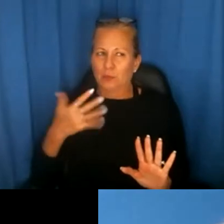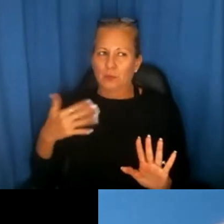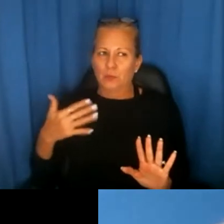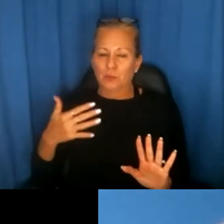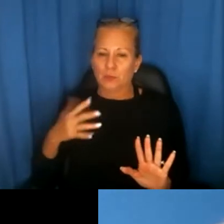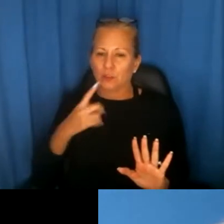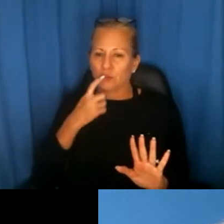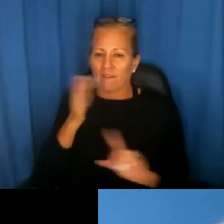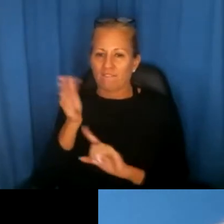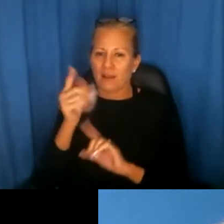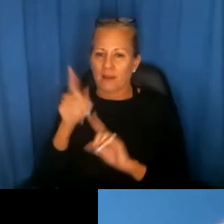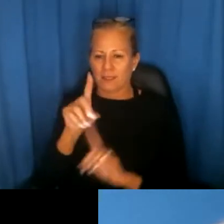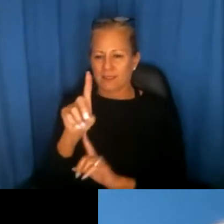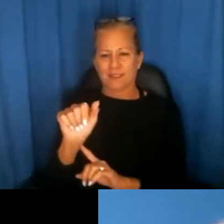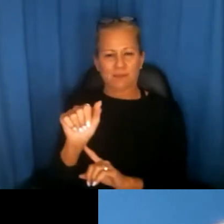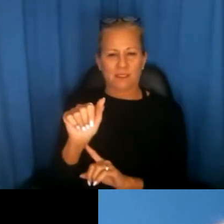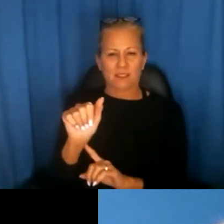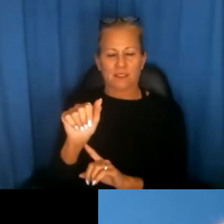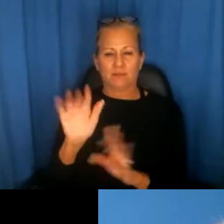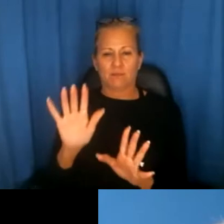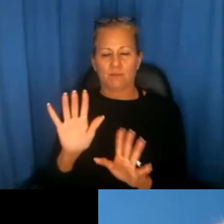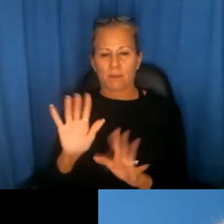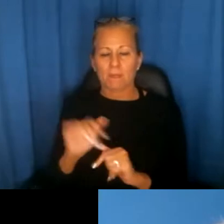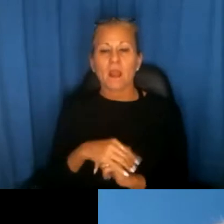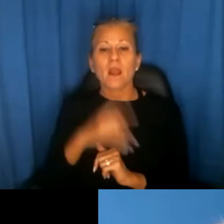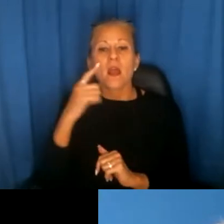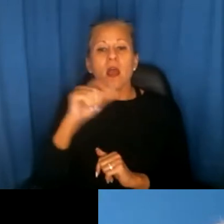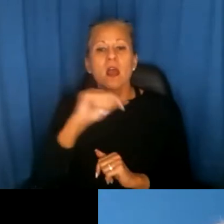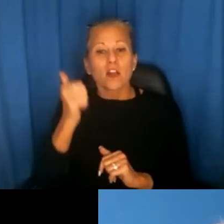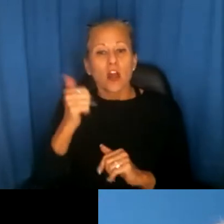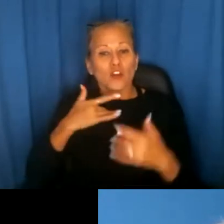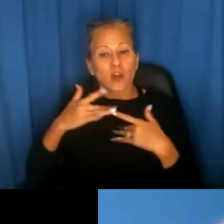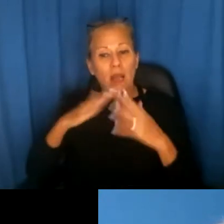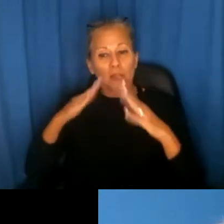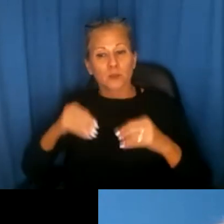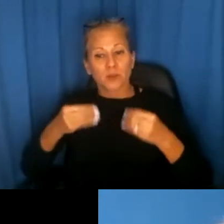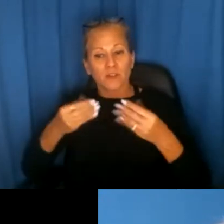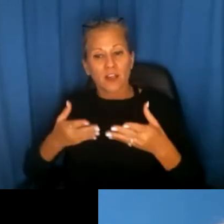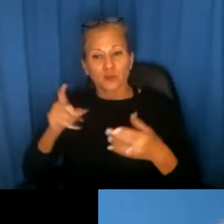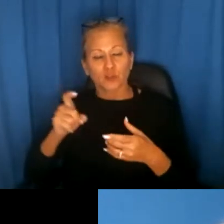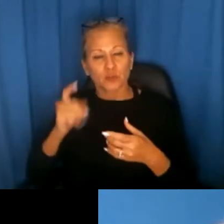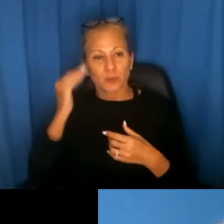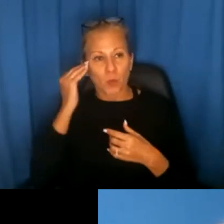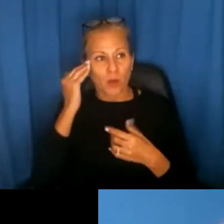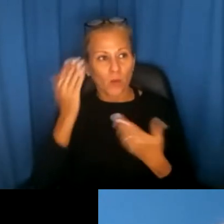flag about disability. The other concern that housing providers need to have is that